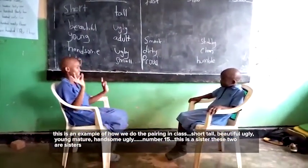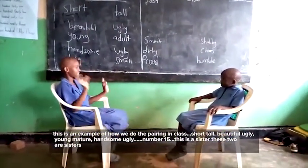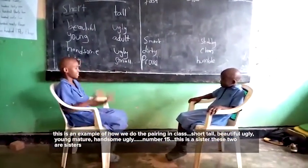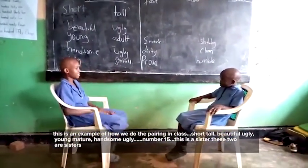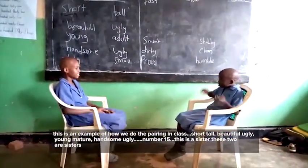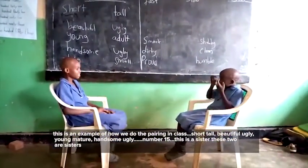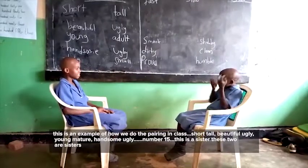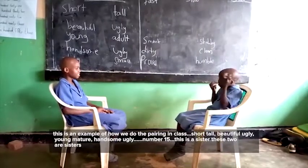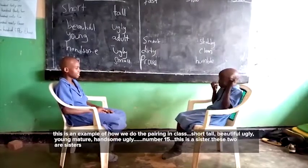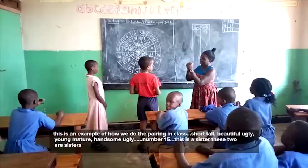Handsome, ugly.